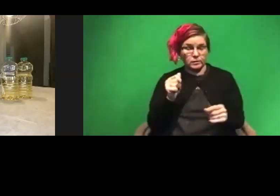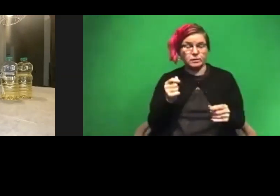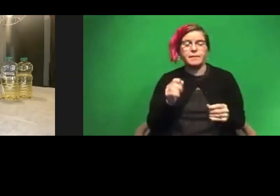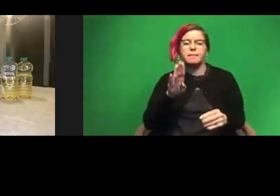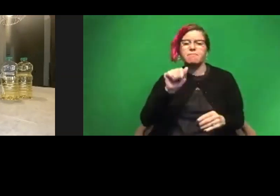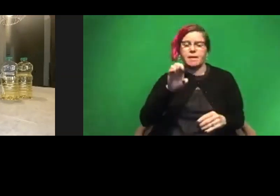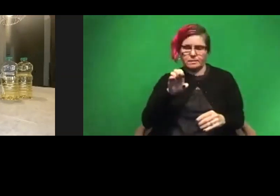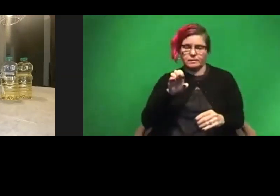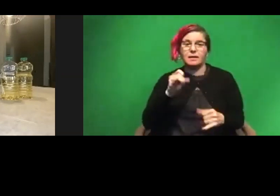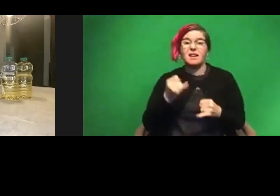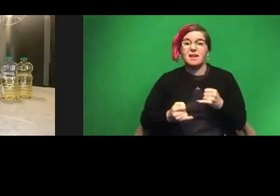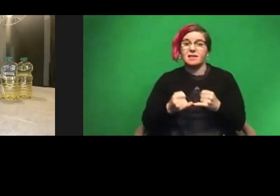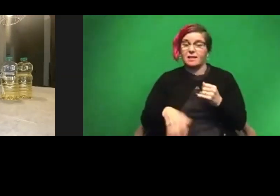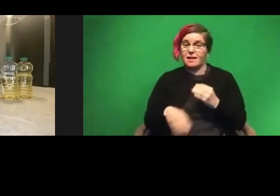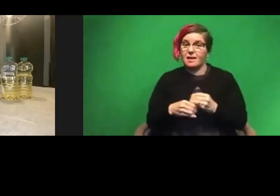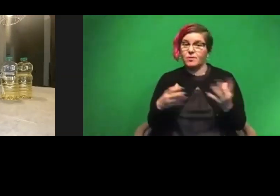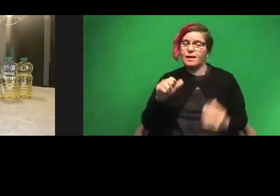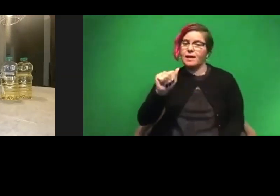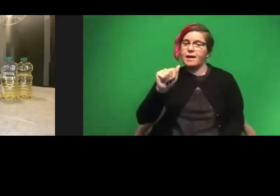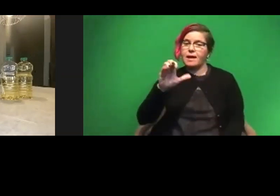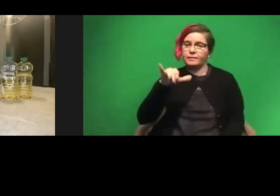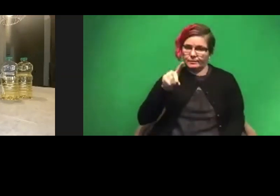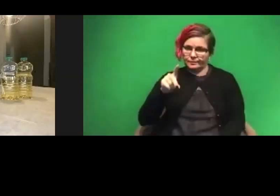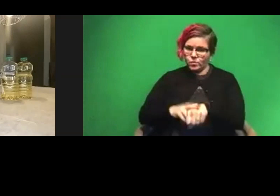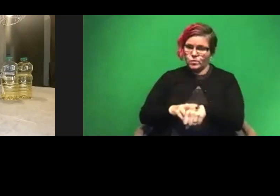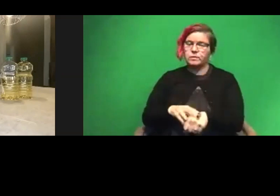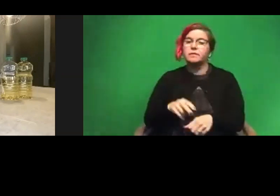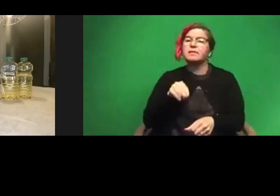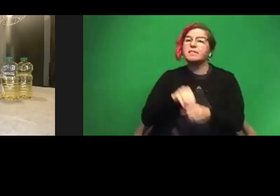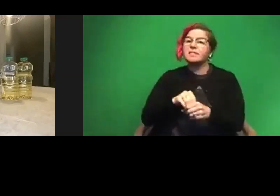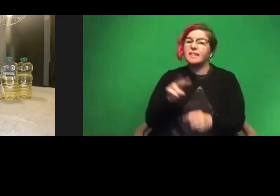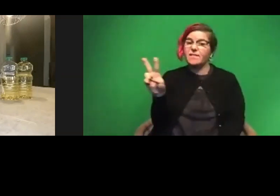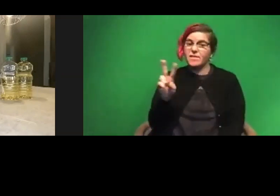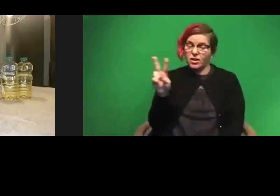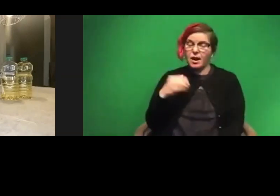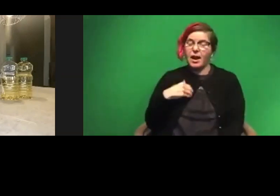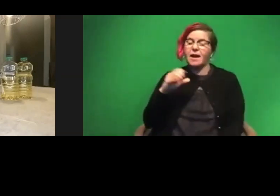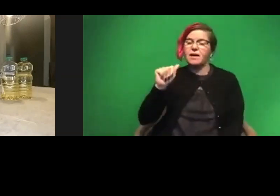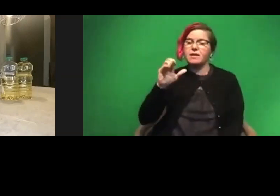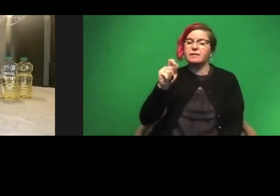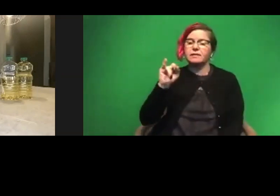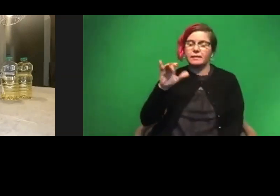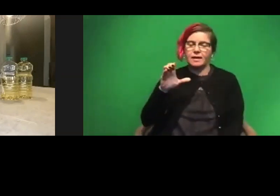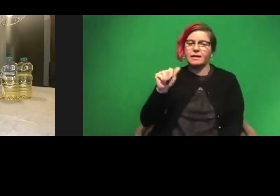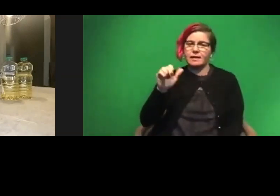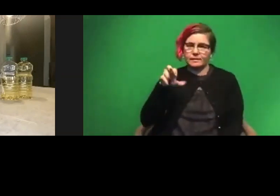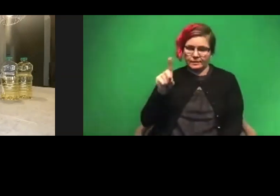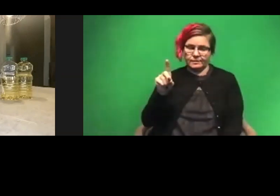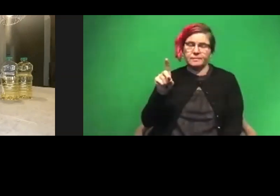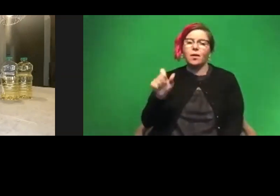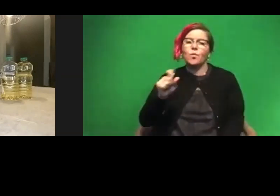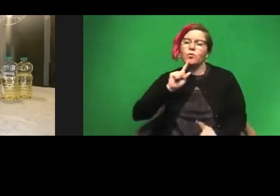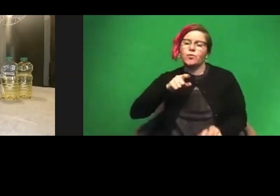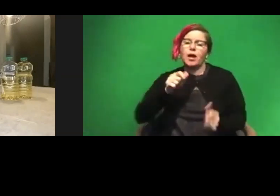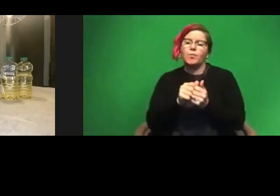The last thing we're going to add is your acid, of course. Inside of vinegar is acetic acid and that's what's going to react with your baking